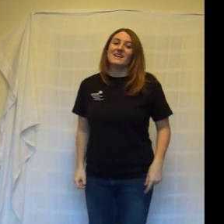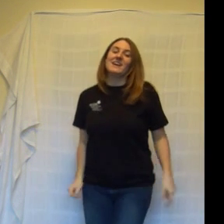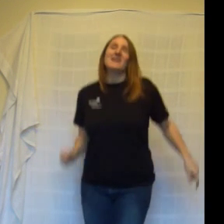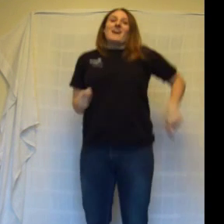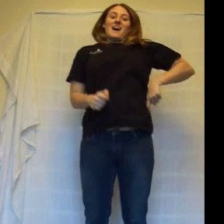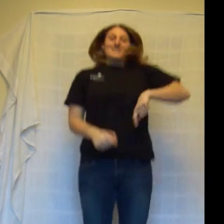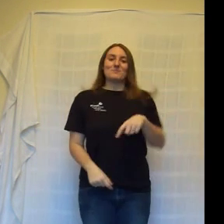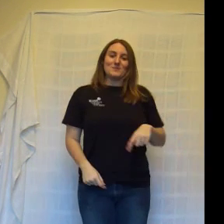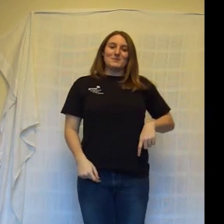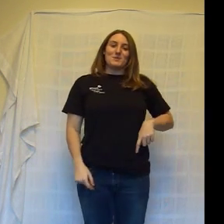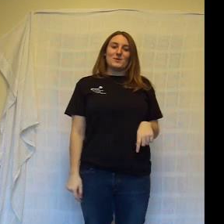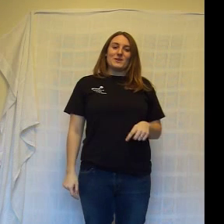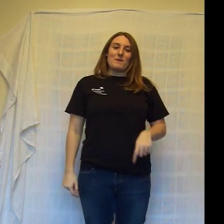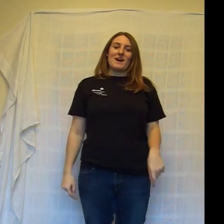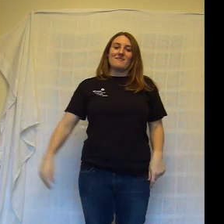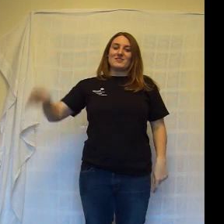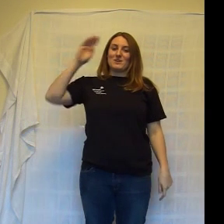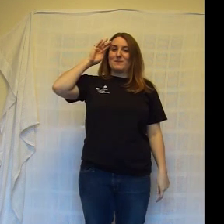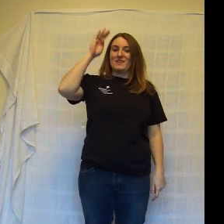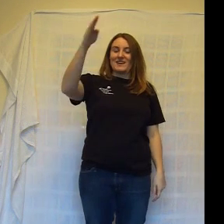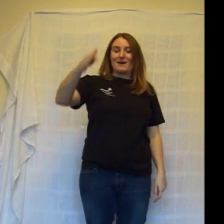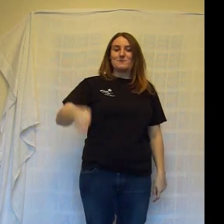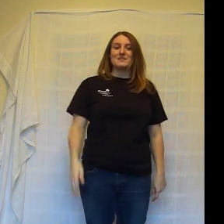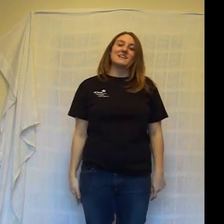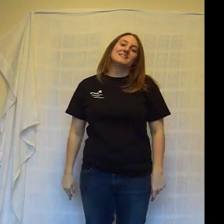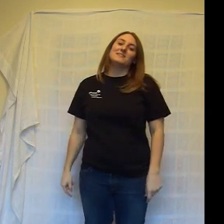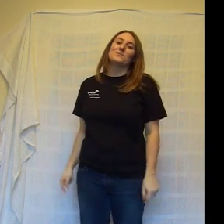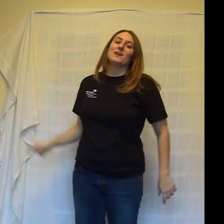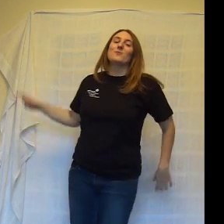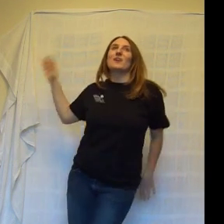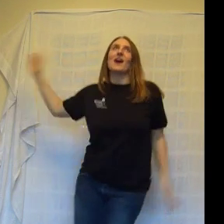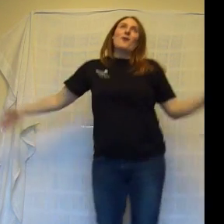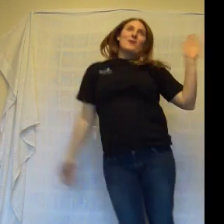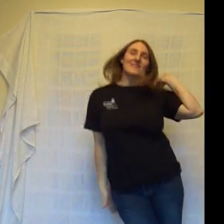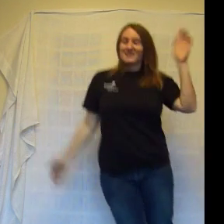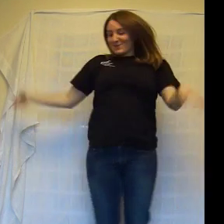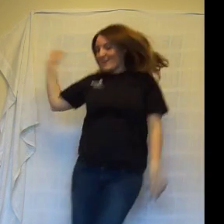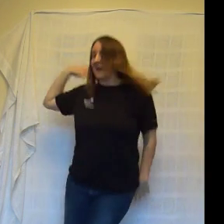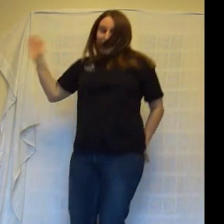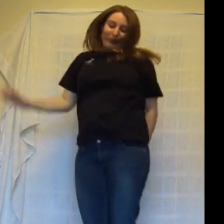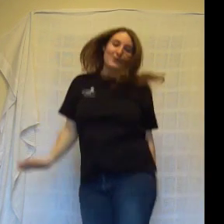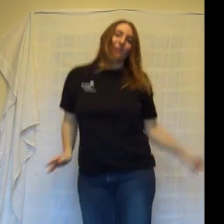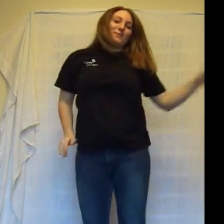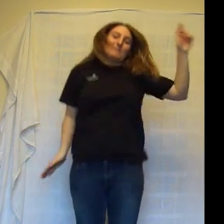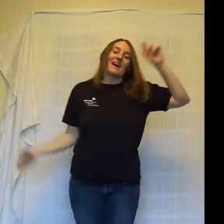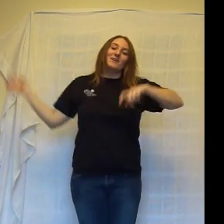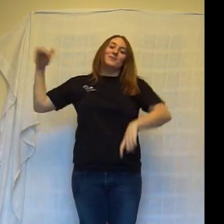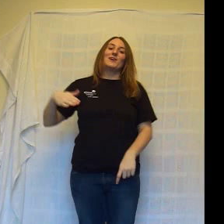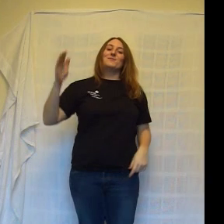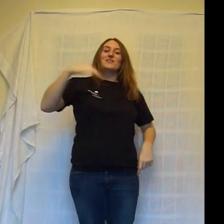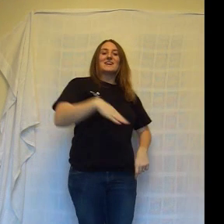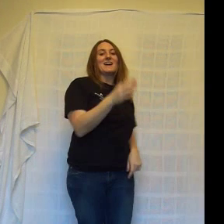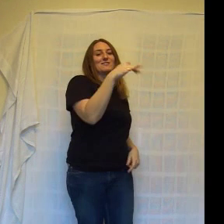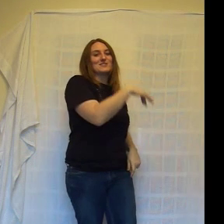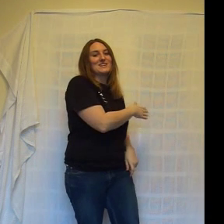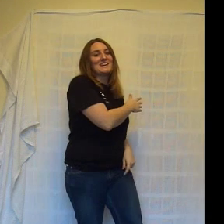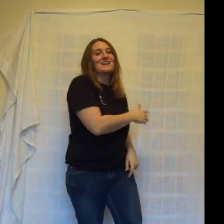I jumped aboard a pirate ship and the captain said to me, we're going this way, that way, forward, backward, over the Irish Sea.